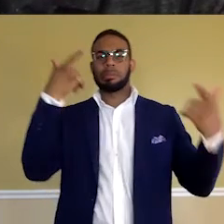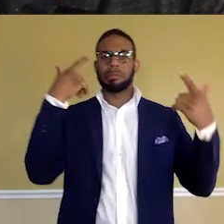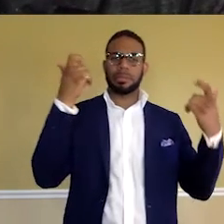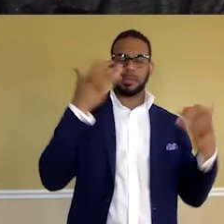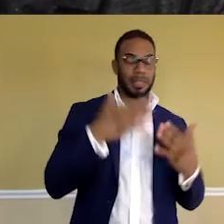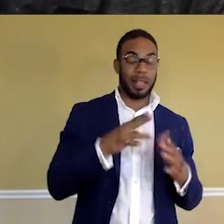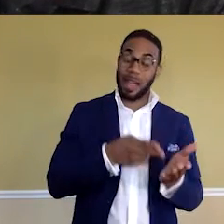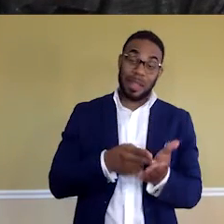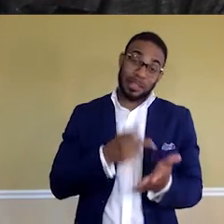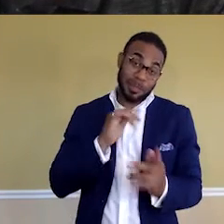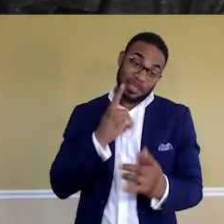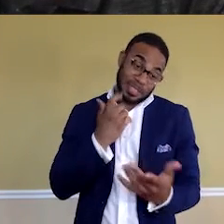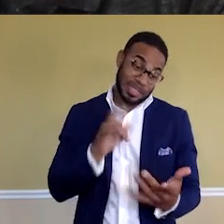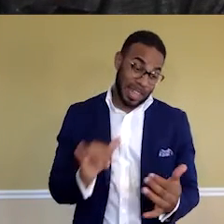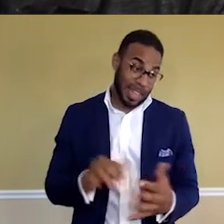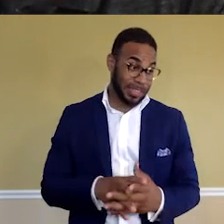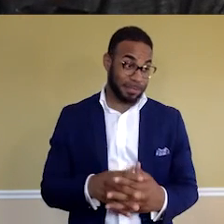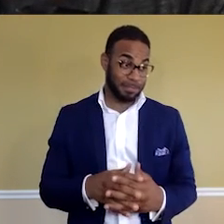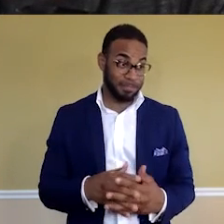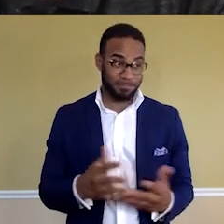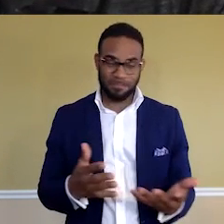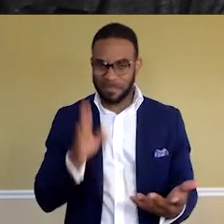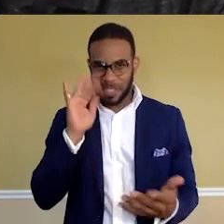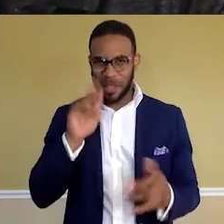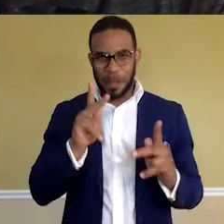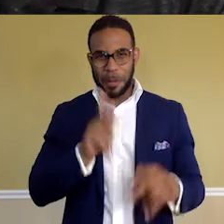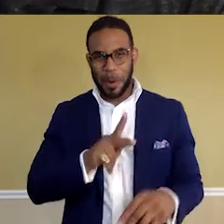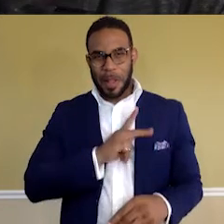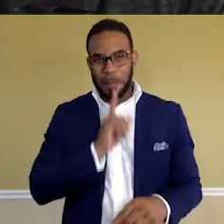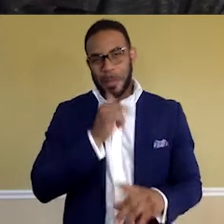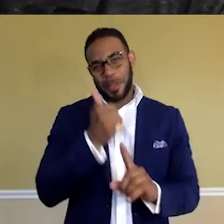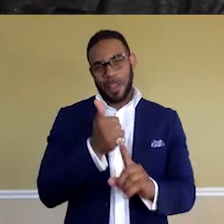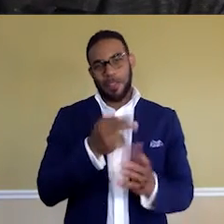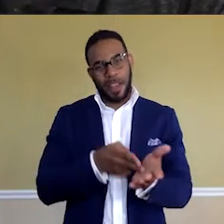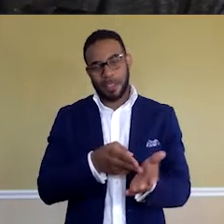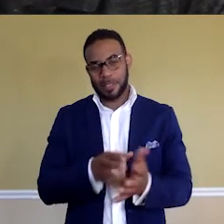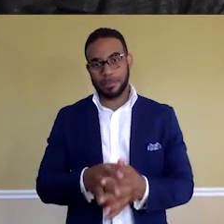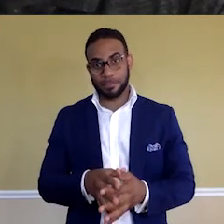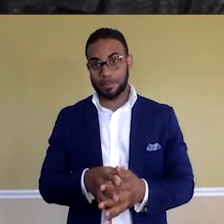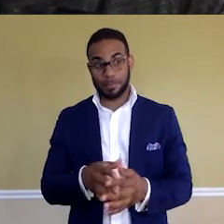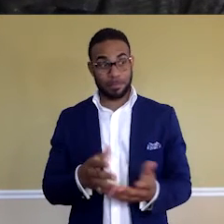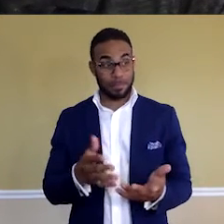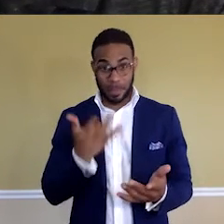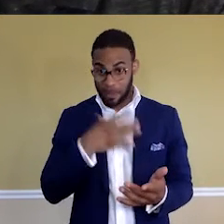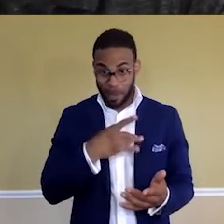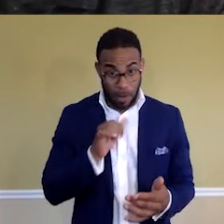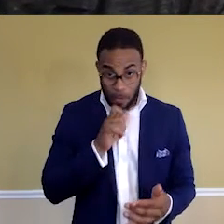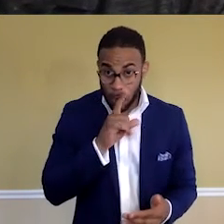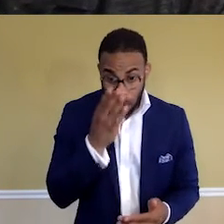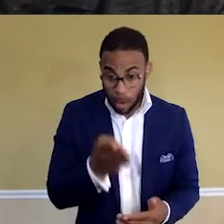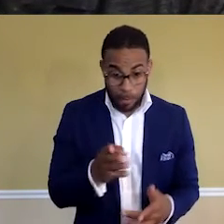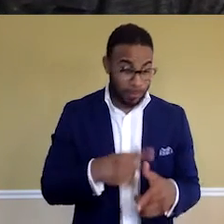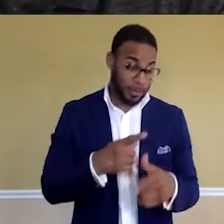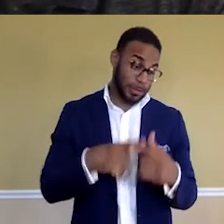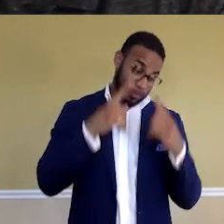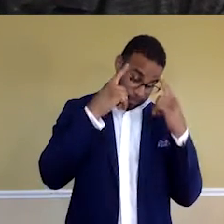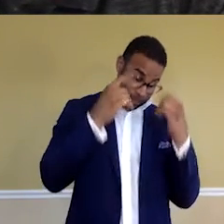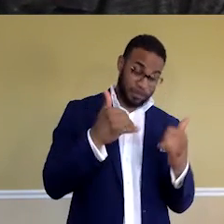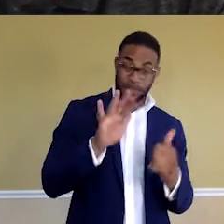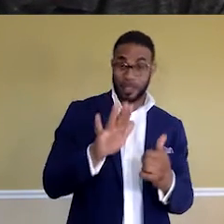honestly, people just like, you know, your personnel. Just be yourself, honestly. And if they don't like you for who you are, then that should tell you that you shouldn't